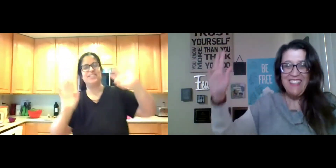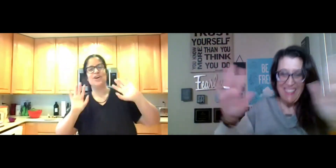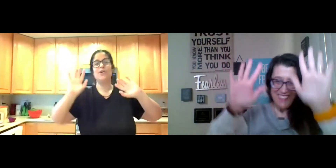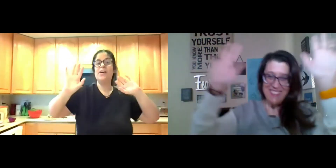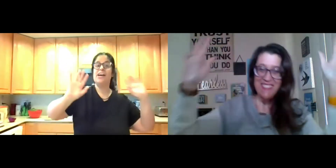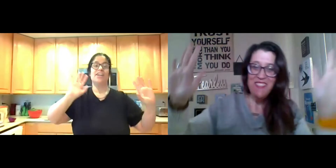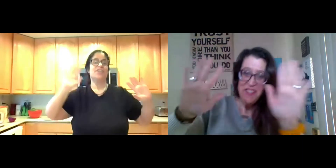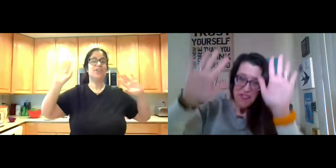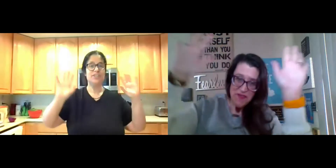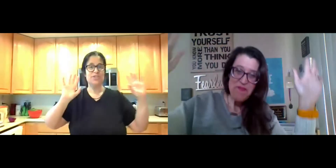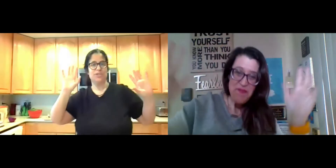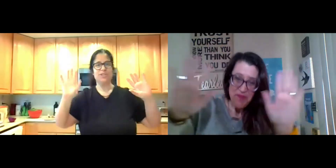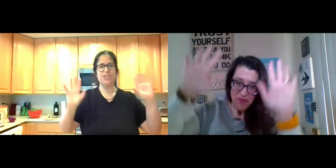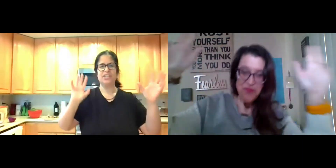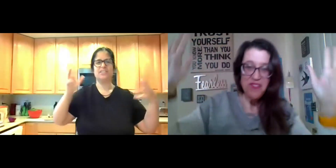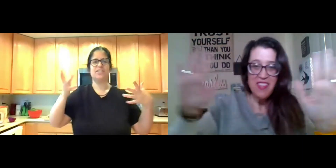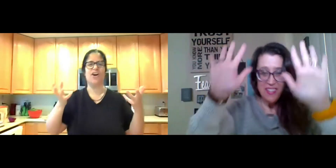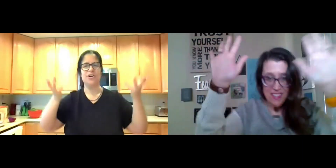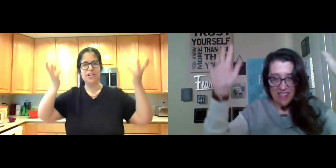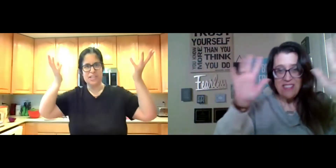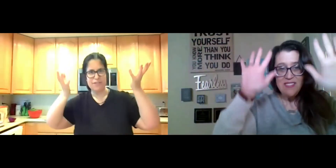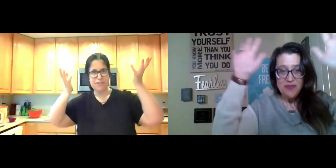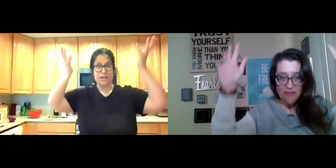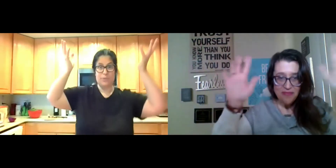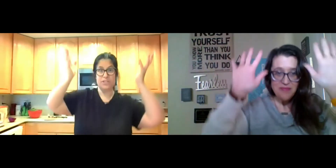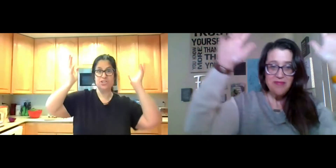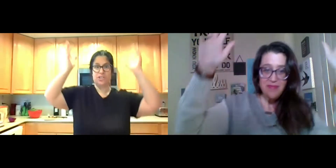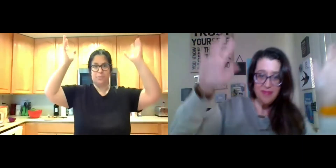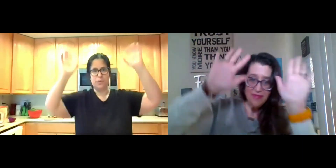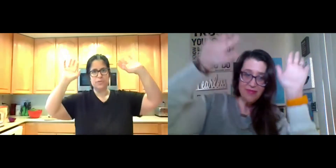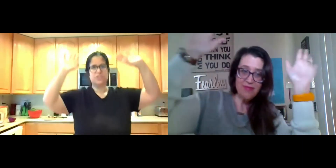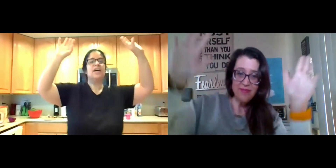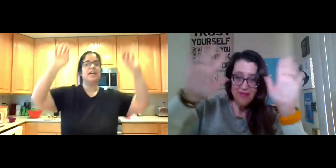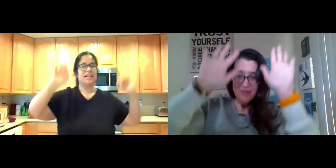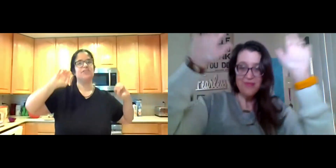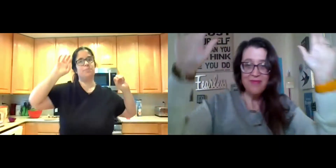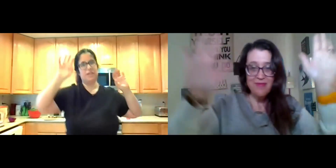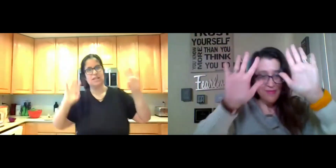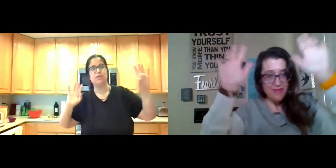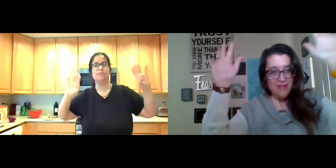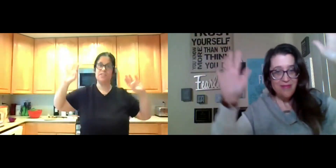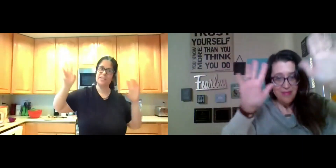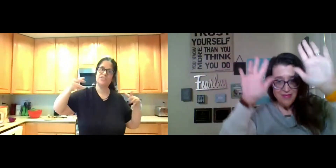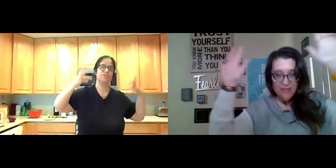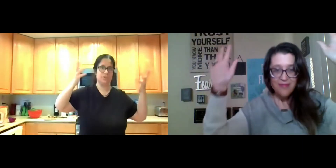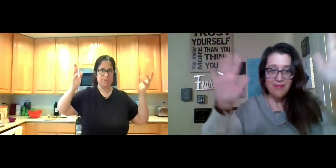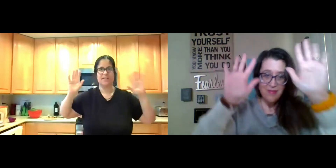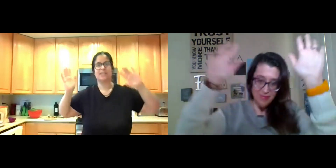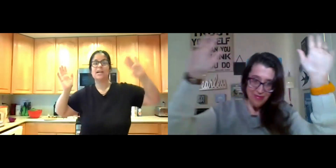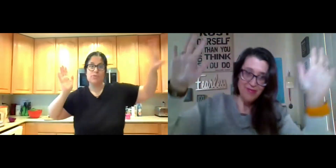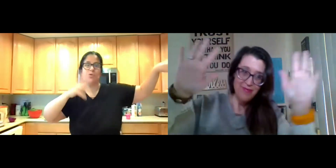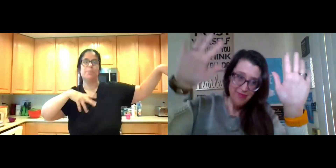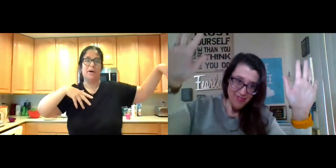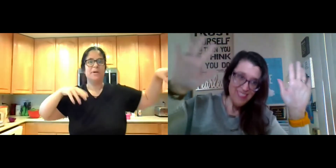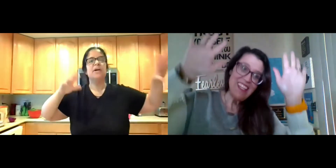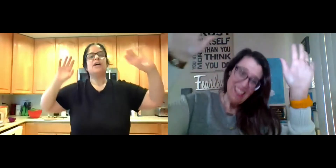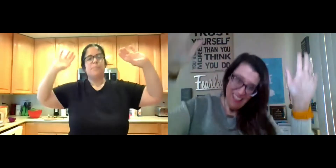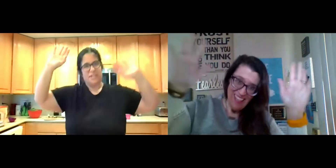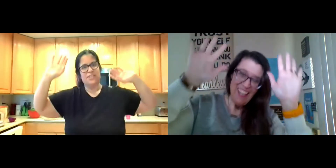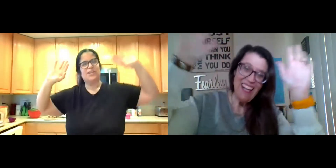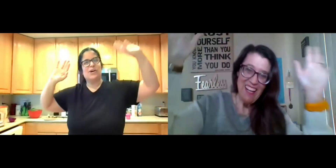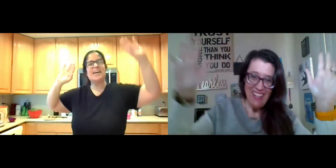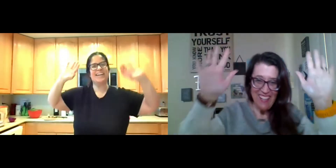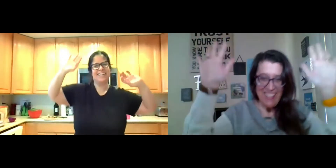And so you can do little things to already lift the vibration in the moods. Now, depending if you have teenagers, they'll be like, get out of the room, mom.